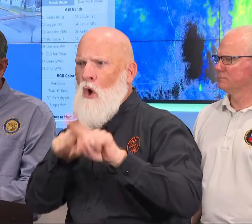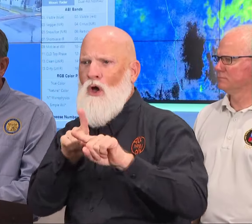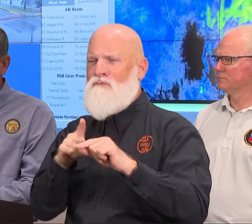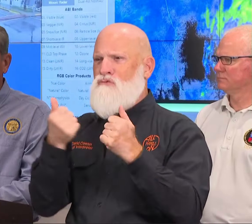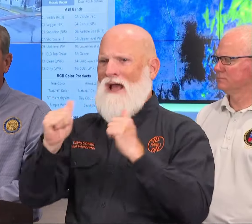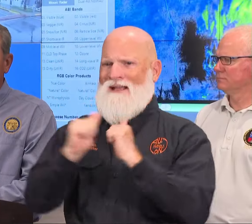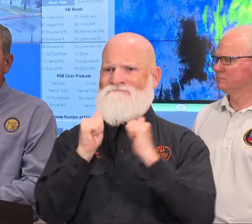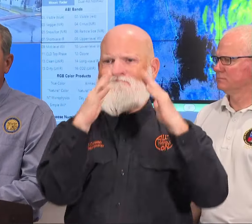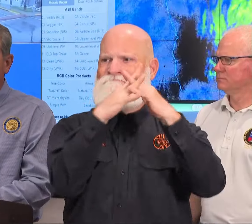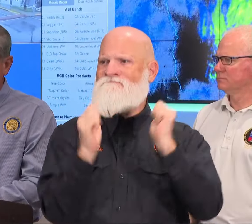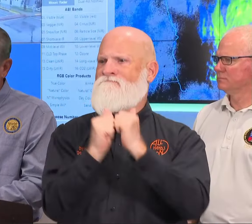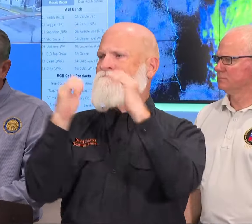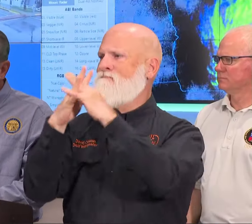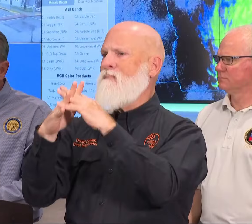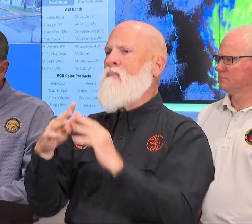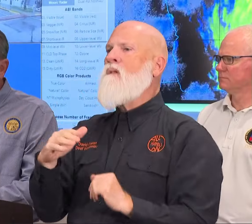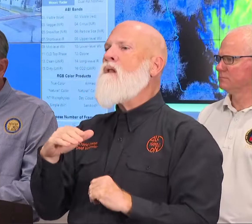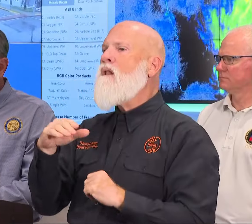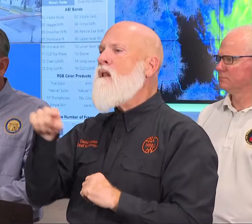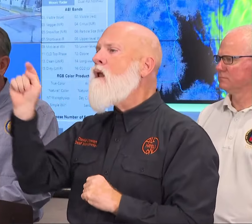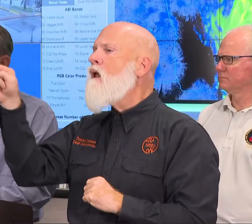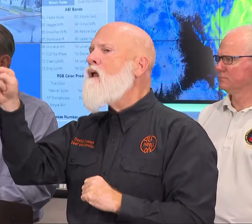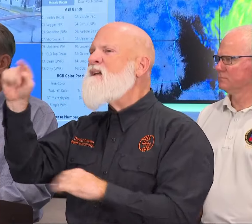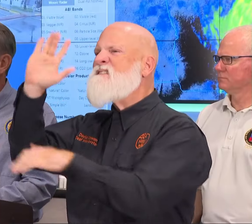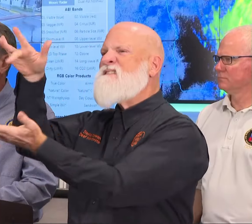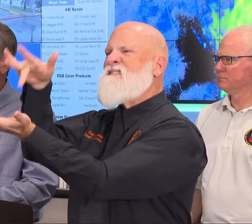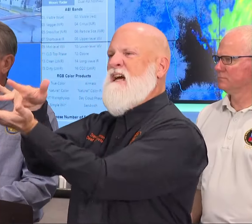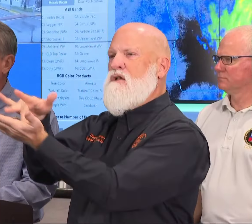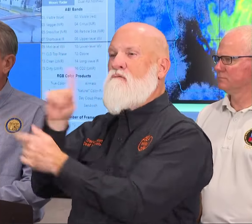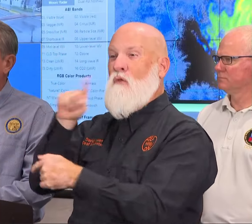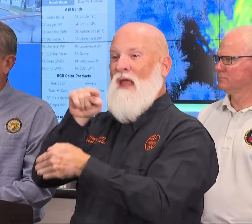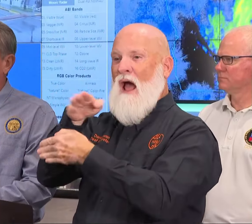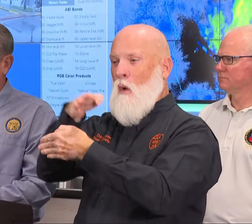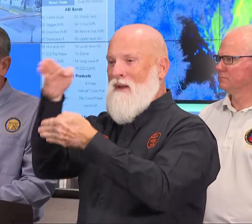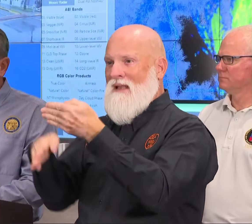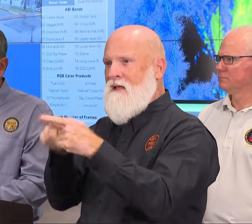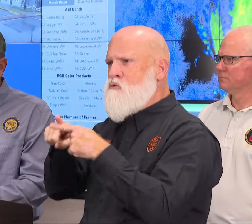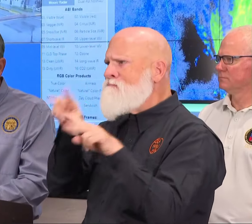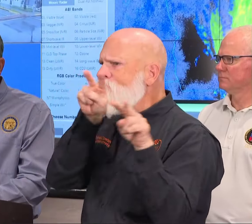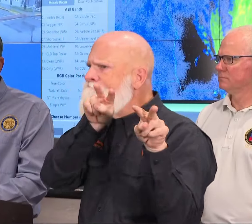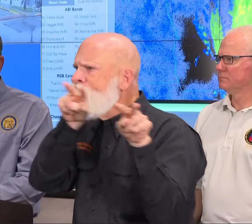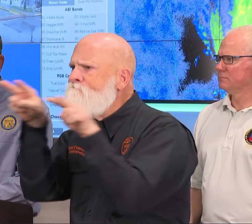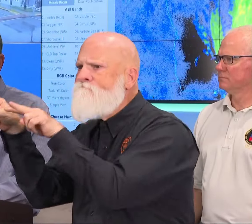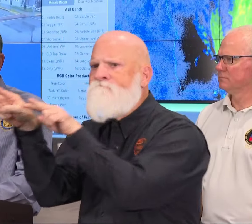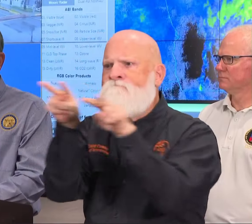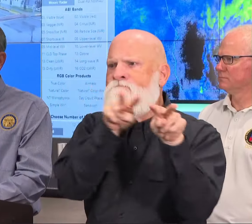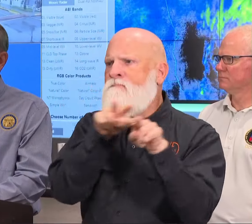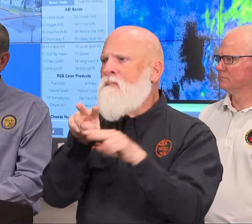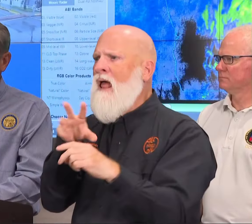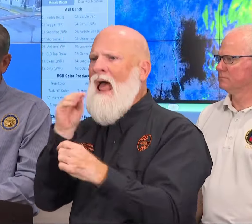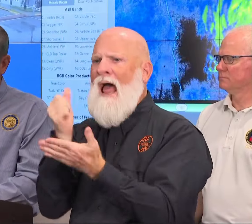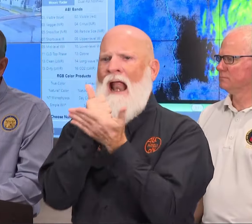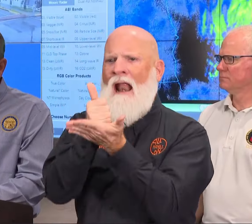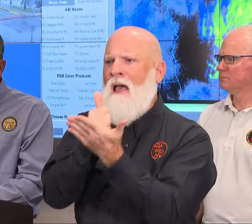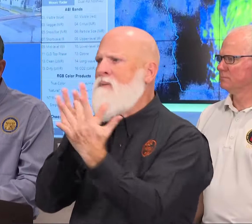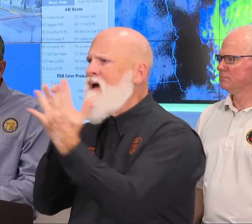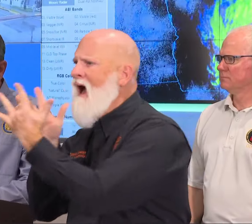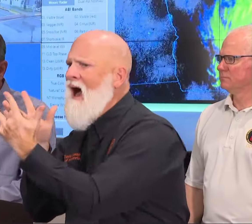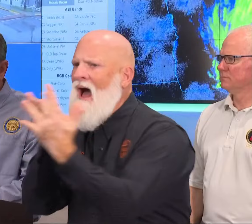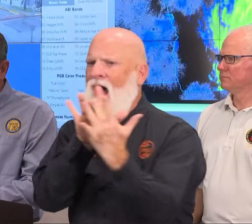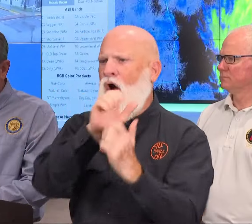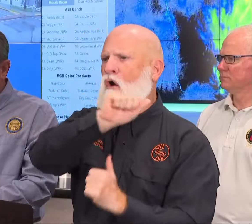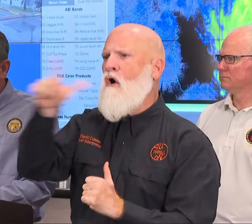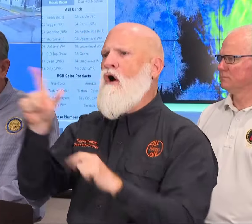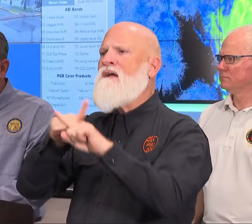over the weekend to monitor the storms process and coordinate with all the relative state agencies as well as our local